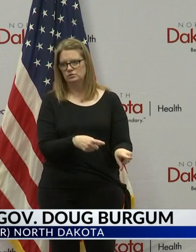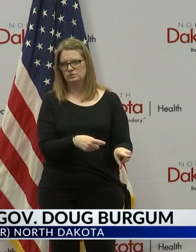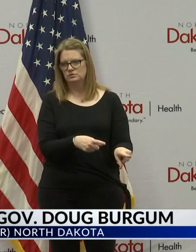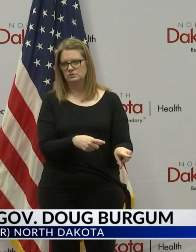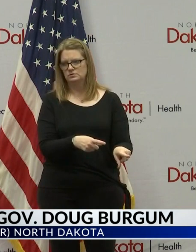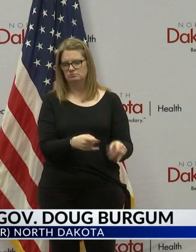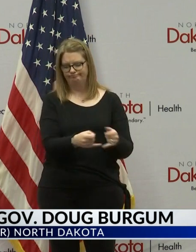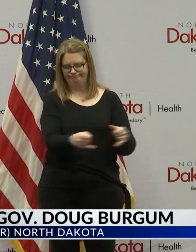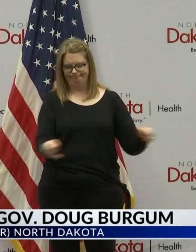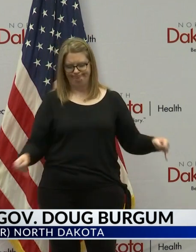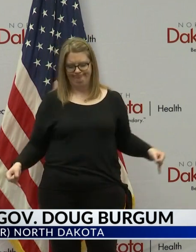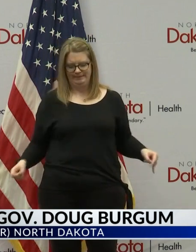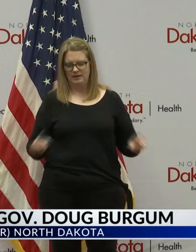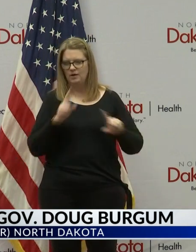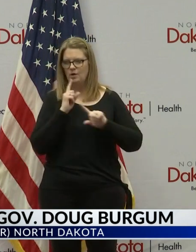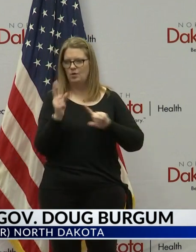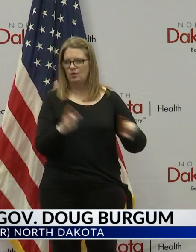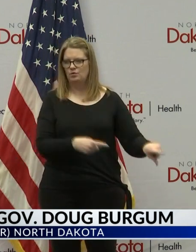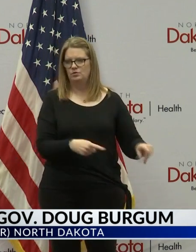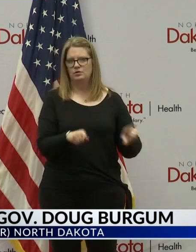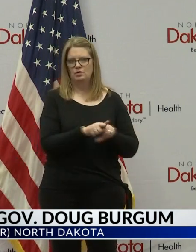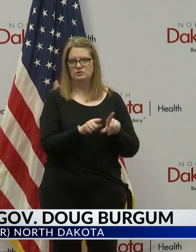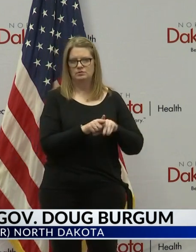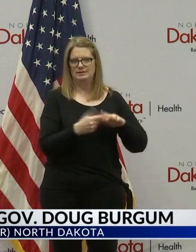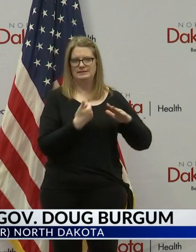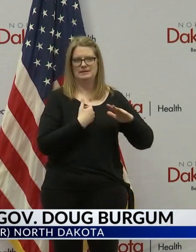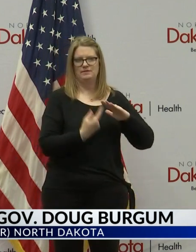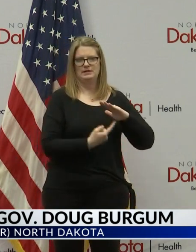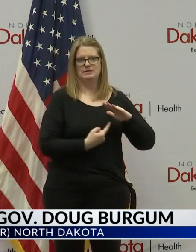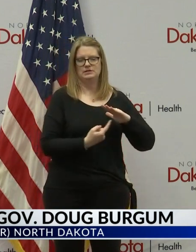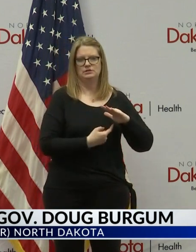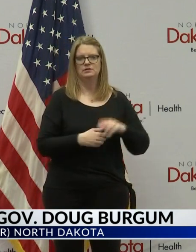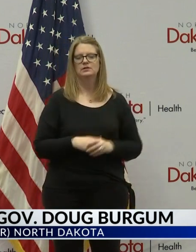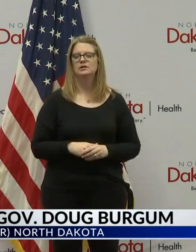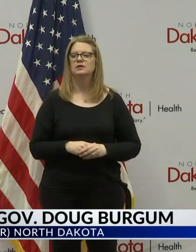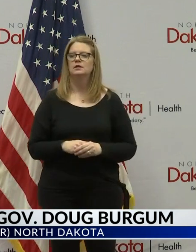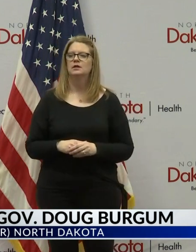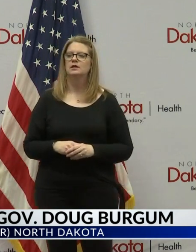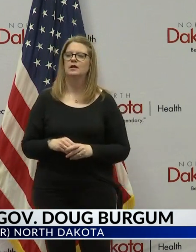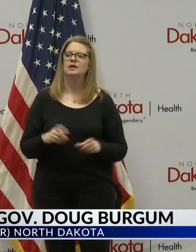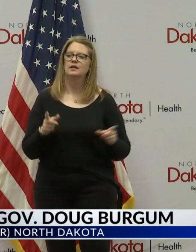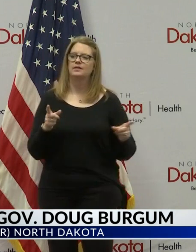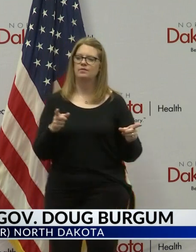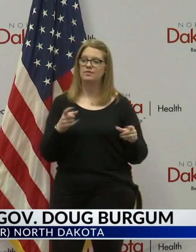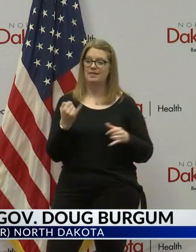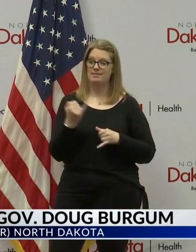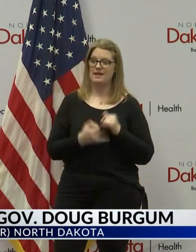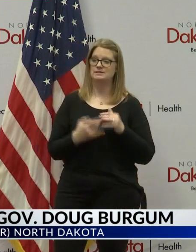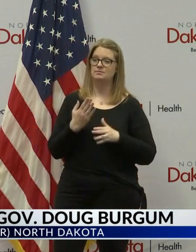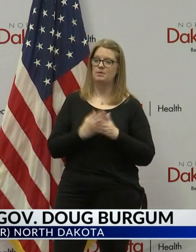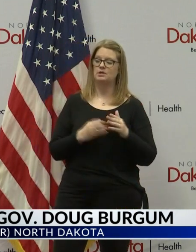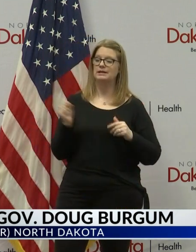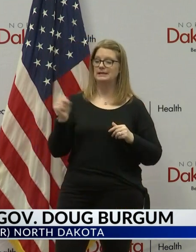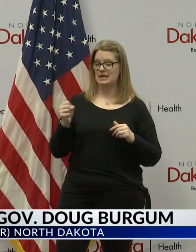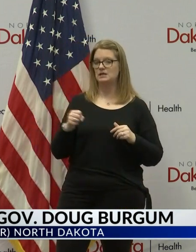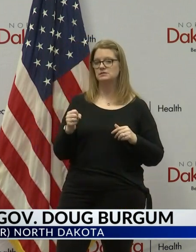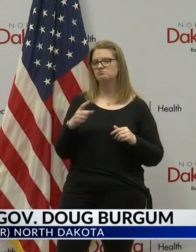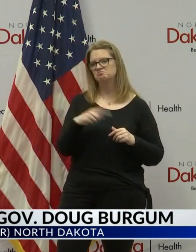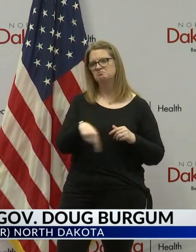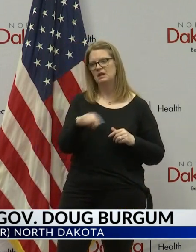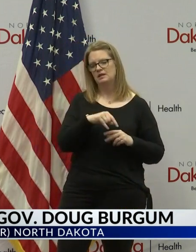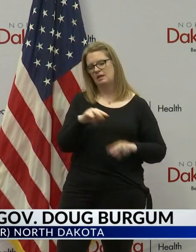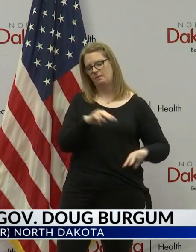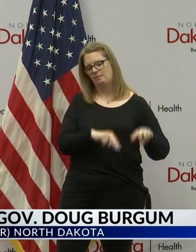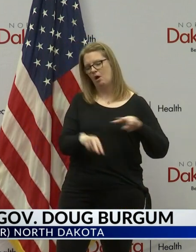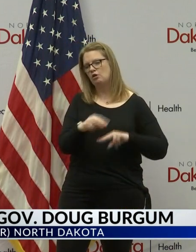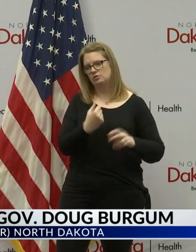line with self-isolation? The last part of that is, yes, they will be monitored and